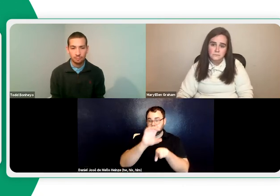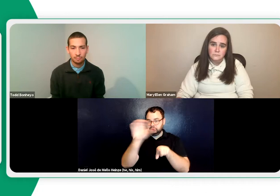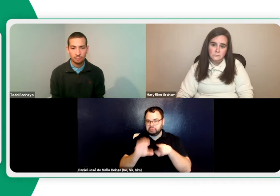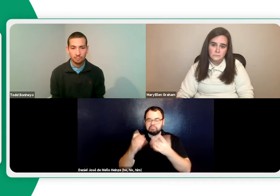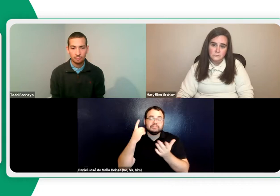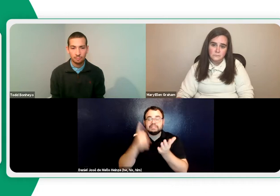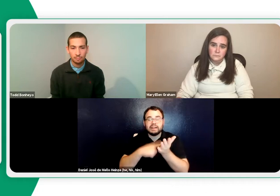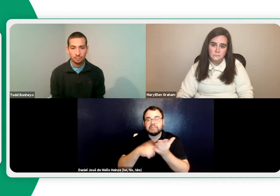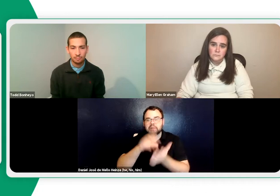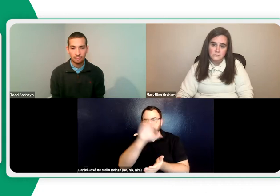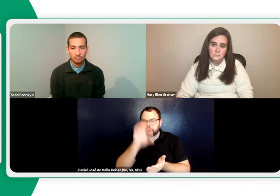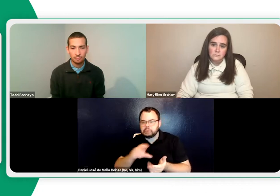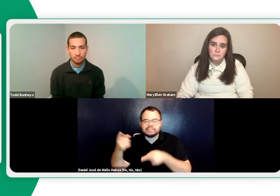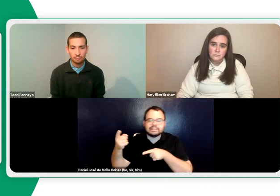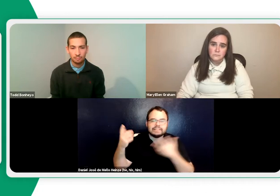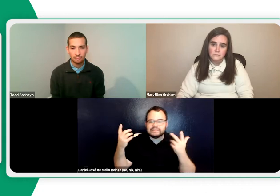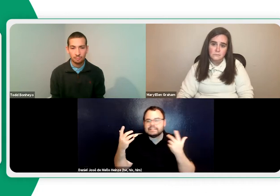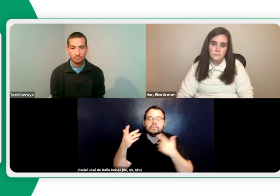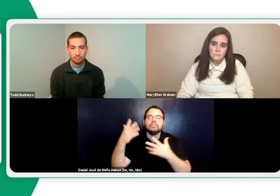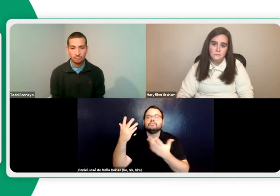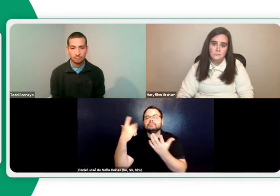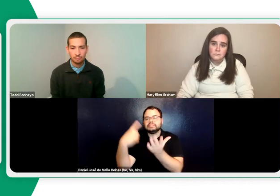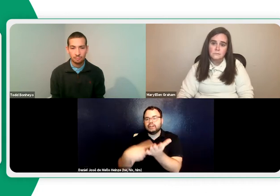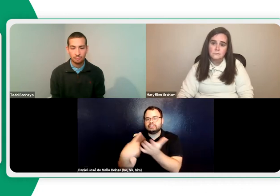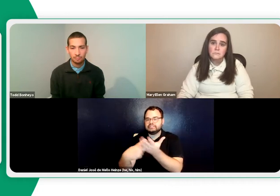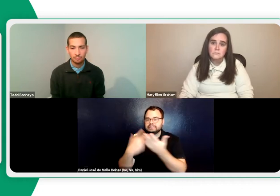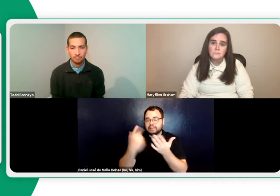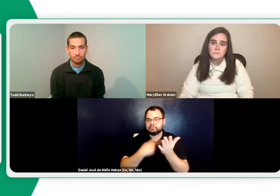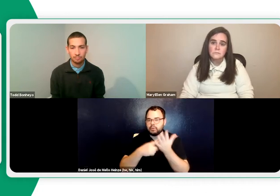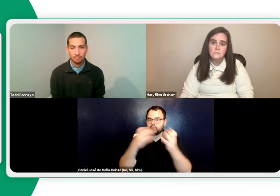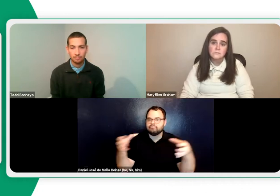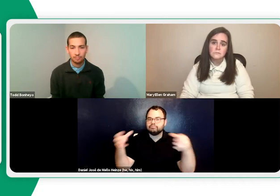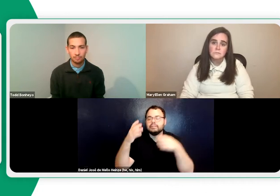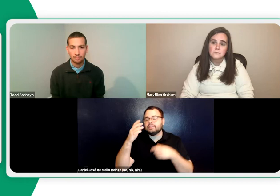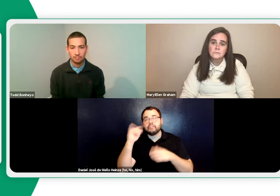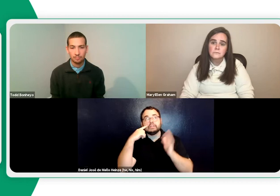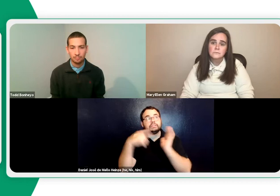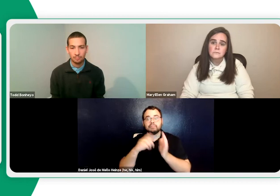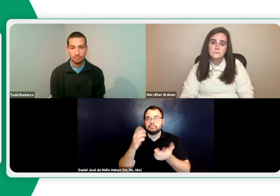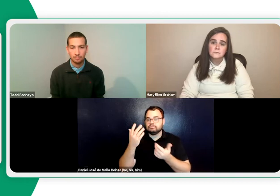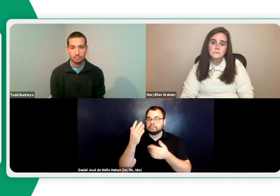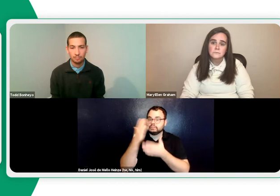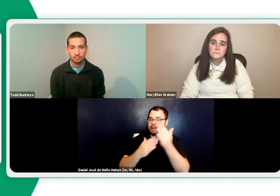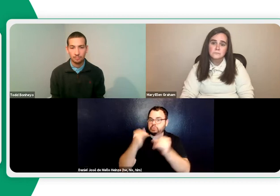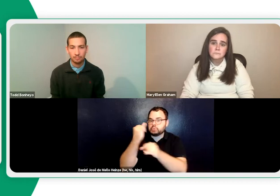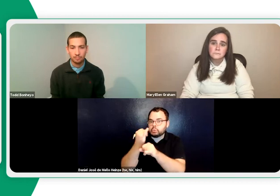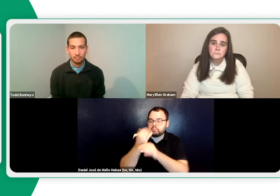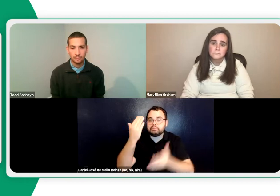I also have some students that may have some issues with Zoom. Like, for example,